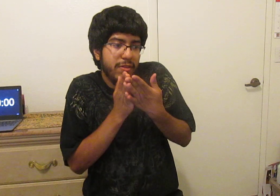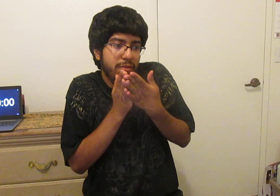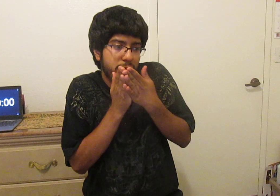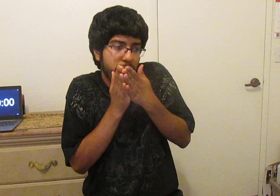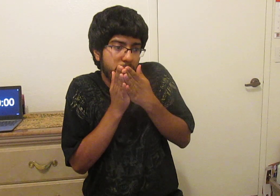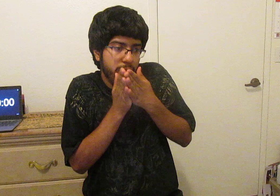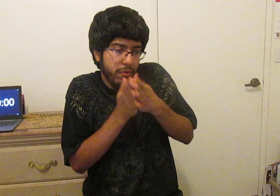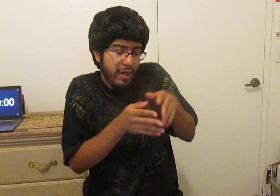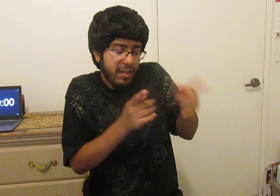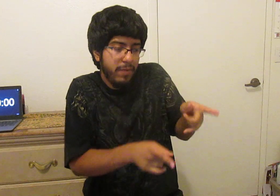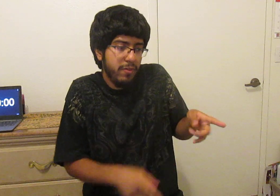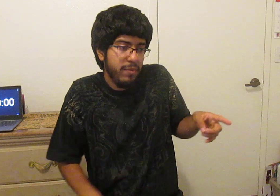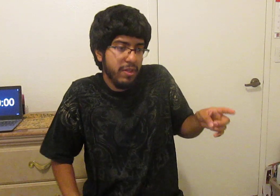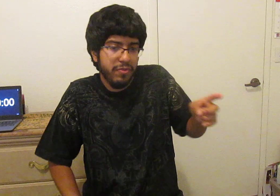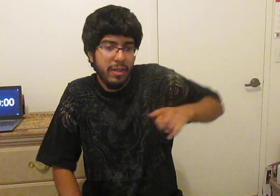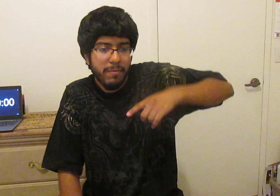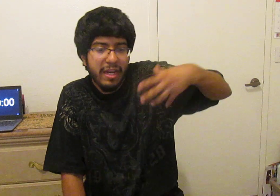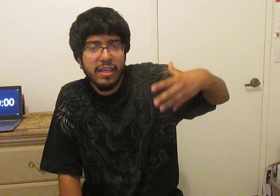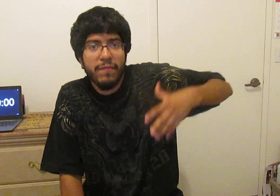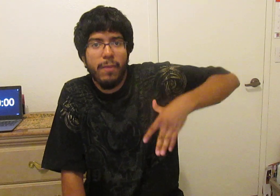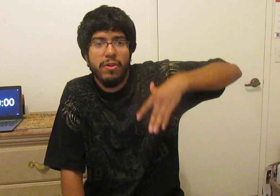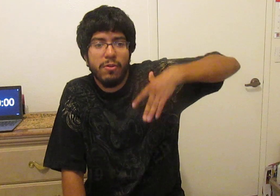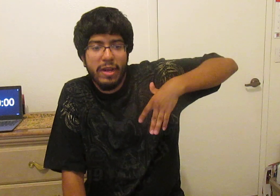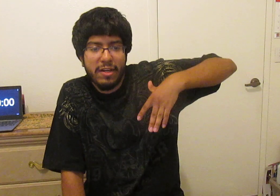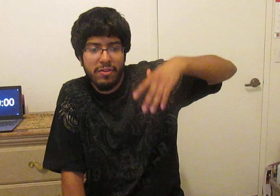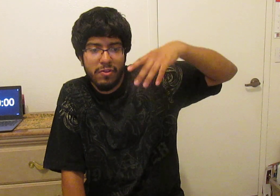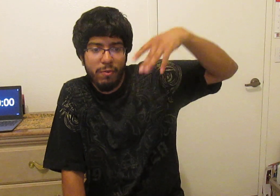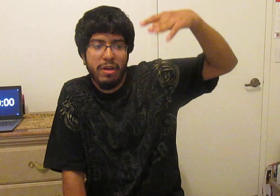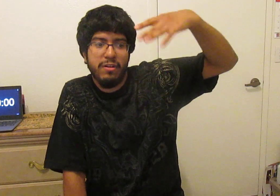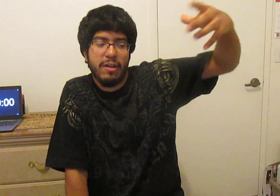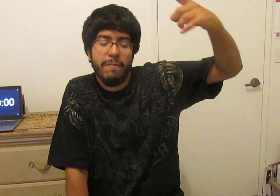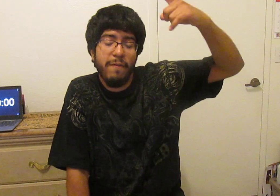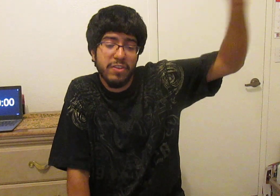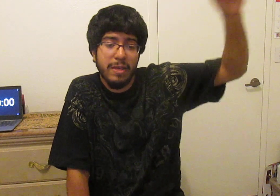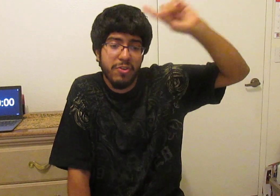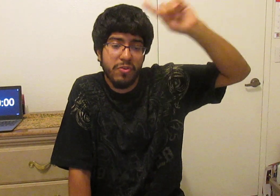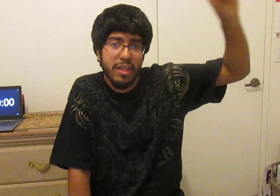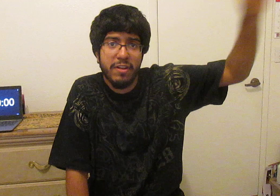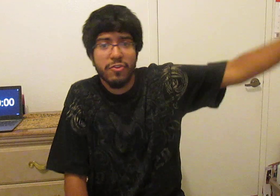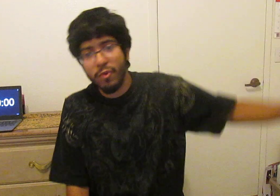to the reaction videos because in the mania cave upload the reactions to woodpecker detective office episodes 11 and 12